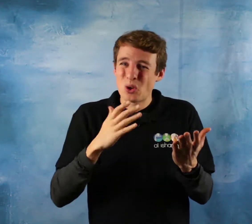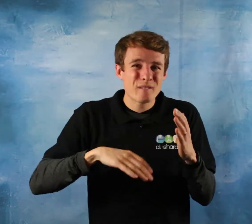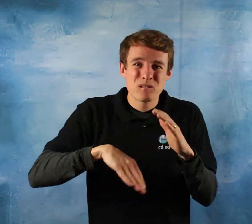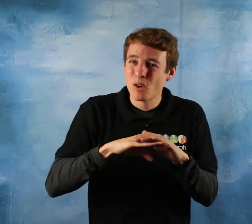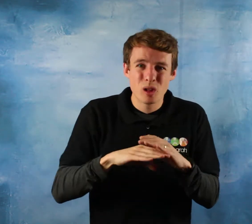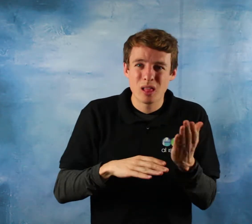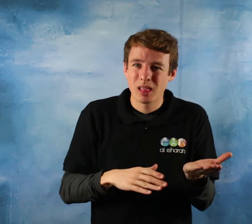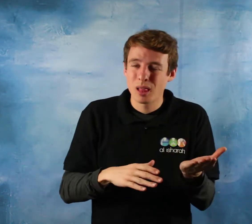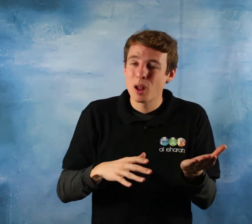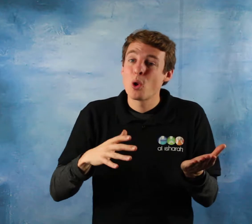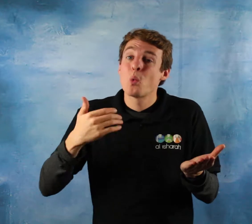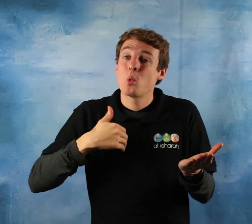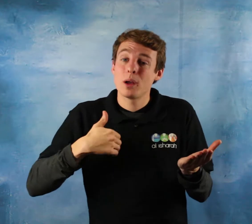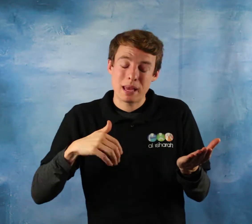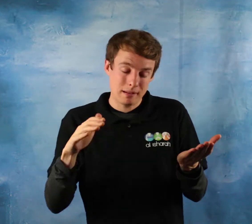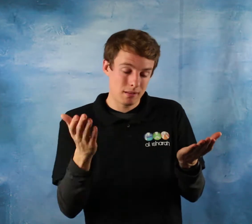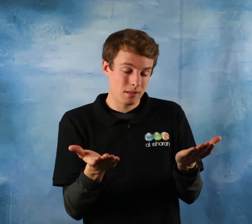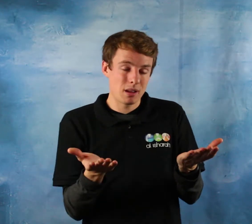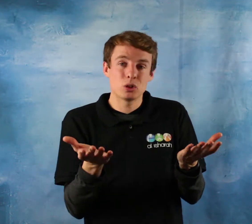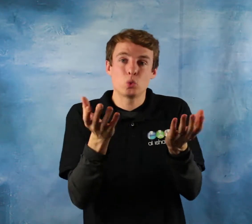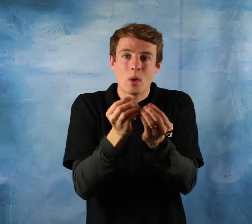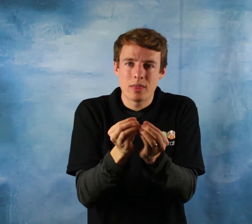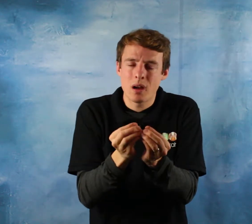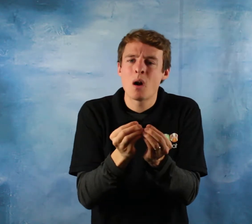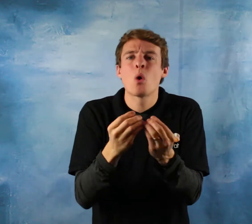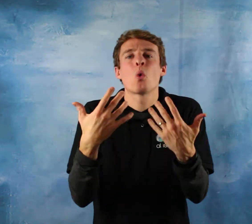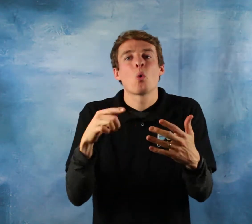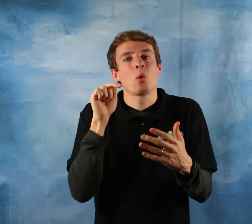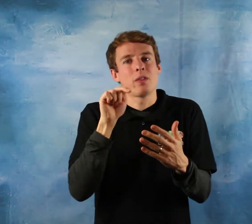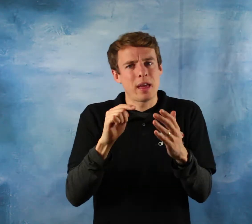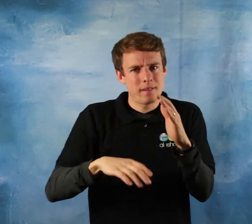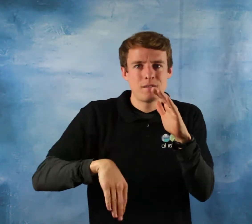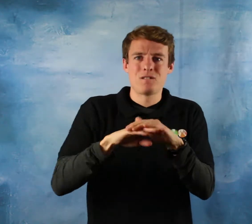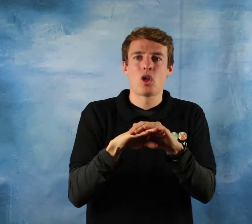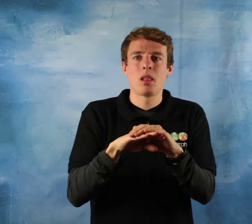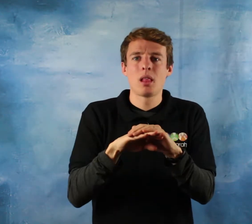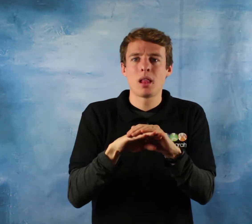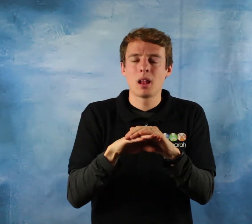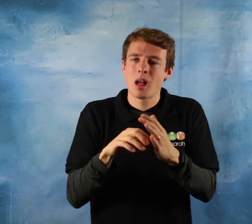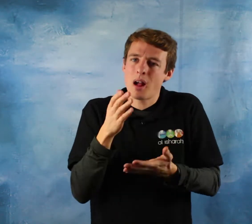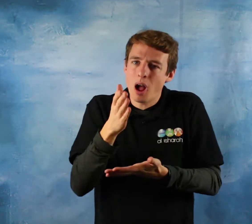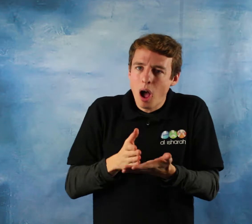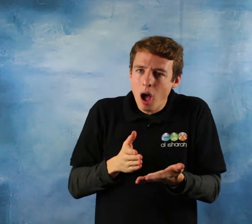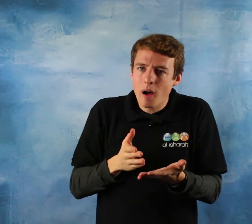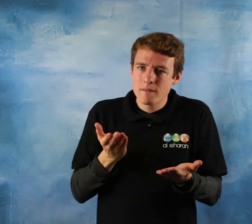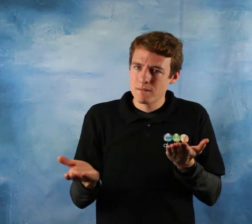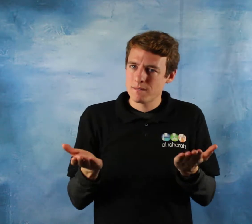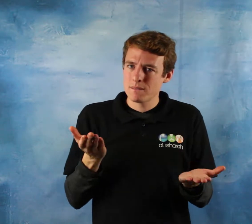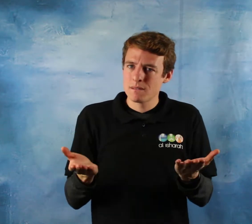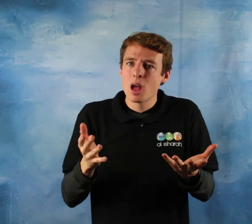halves of men and the very existence of women and men as partners, as mates is an